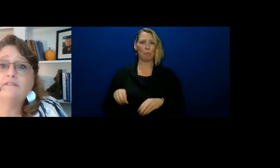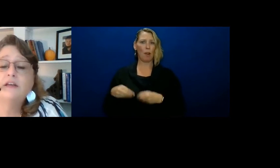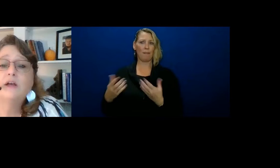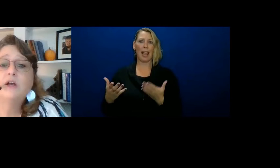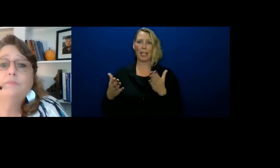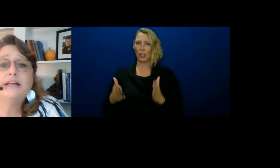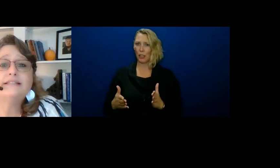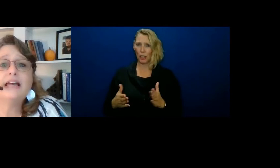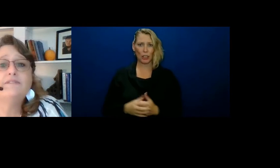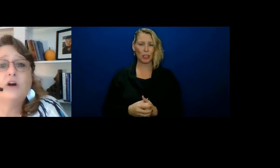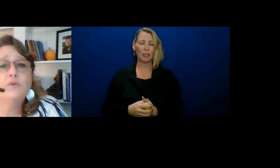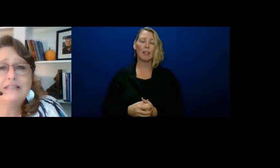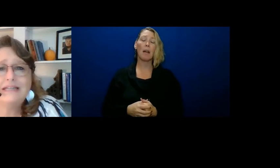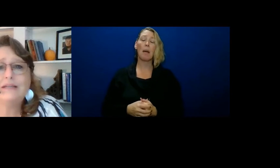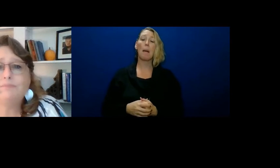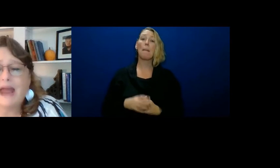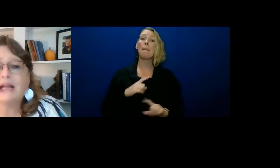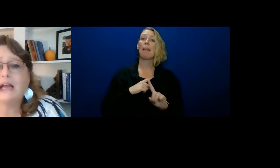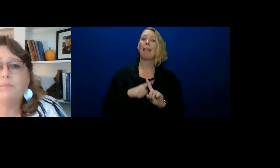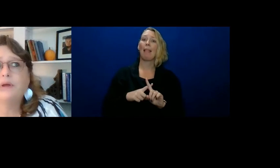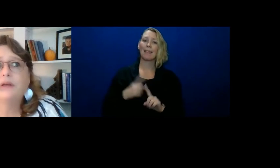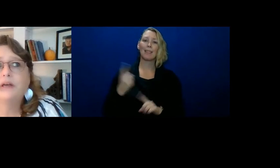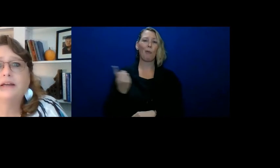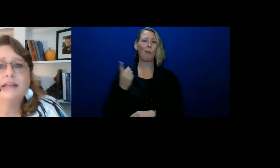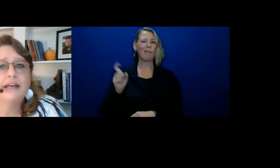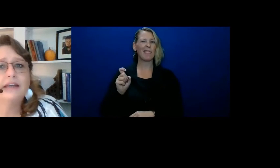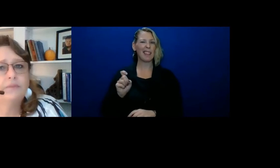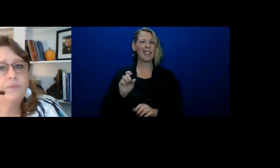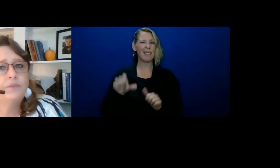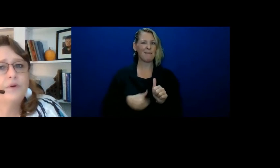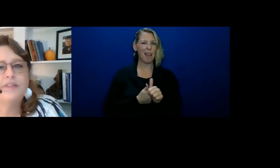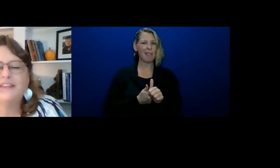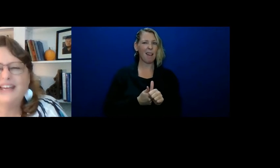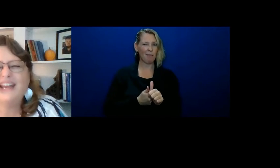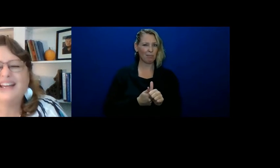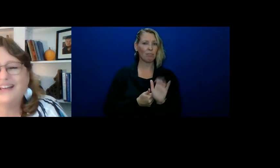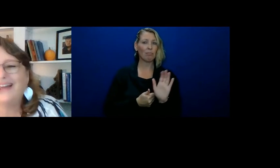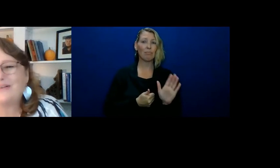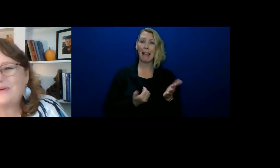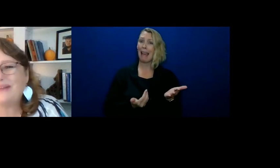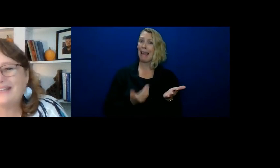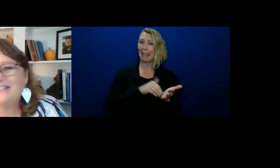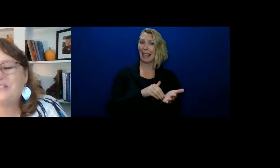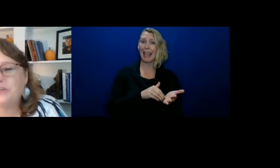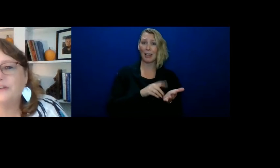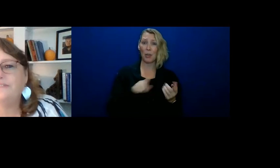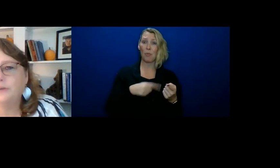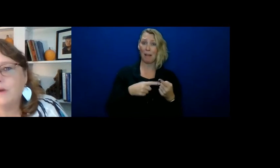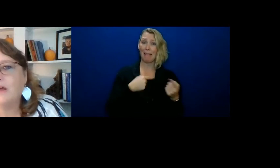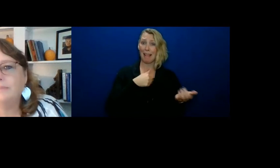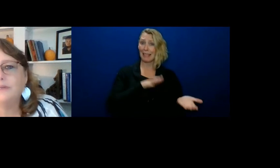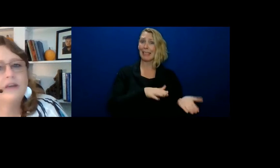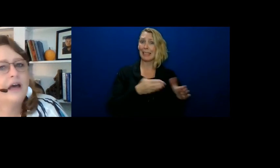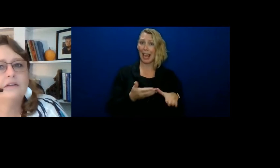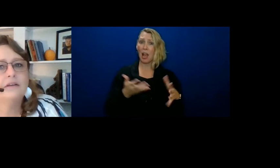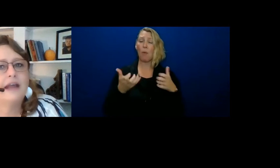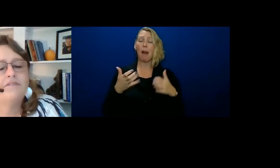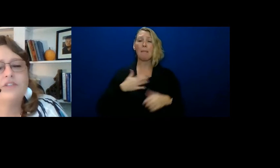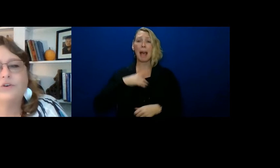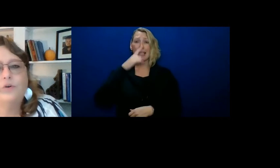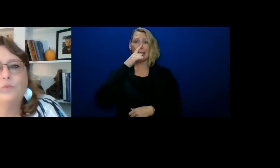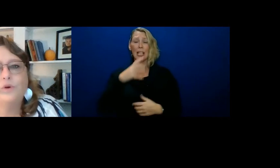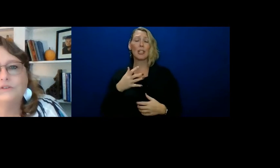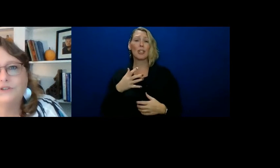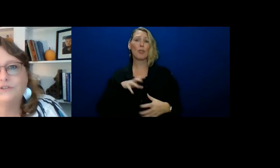have. Plus, I've always needed backup. Again, on the day I die, want my kids to grieve their mom, not